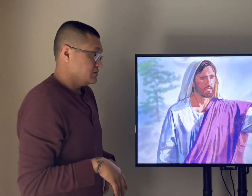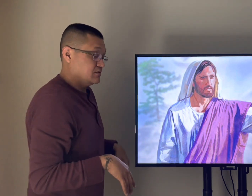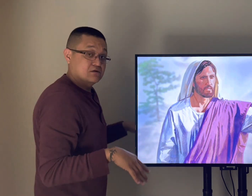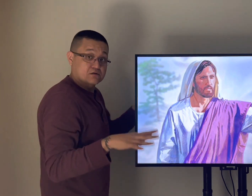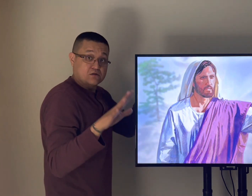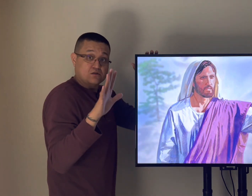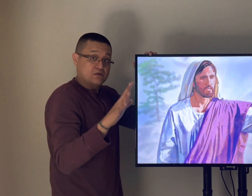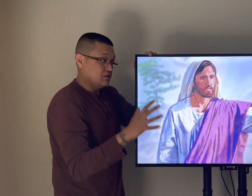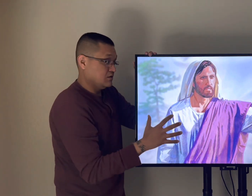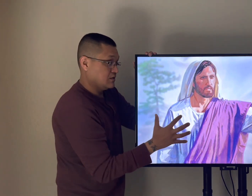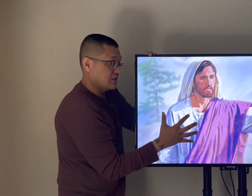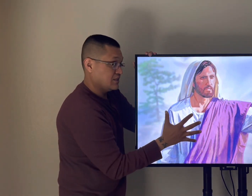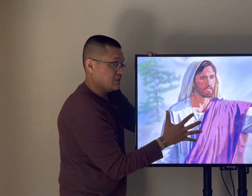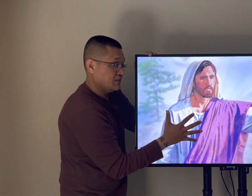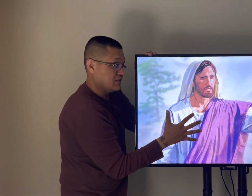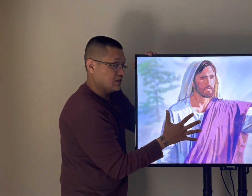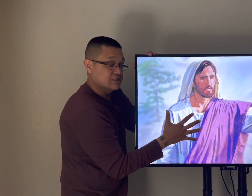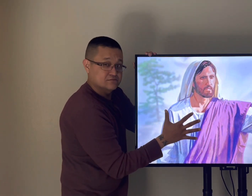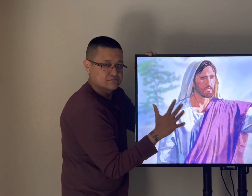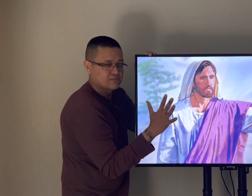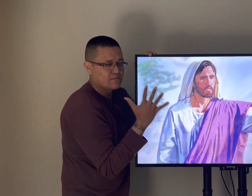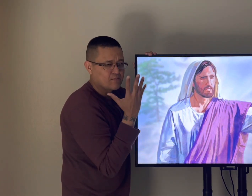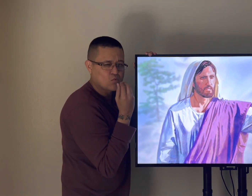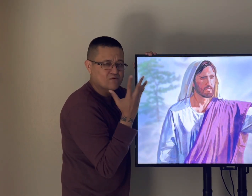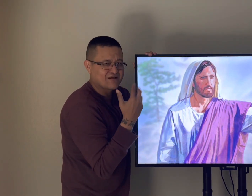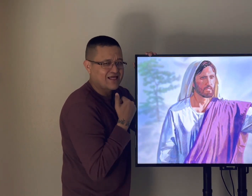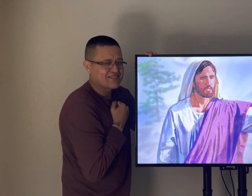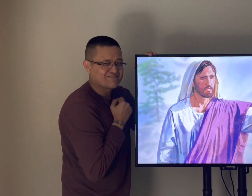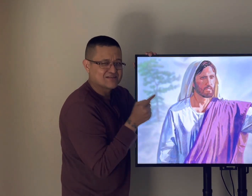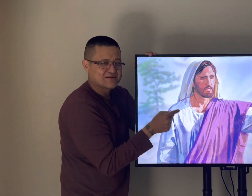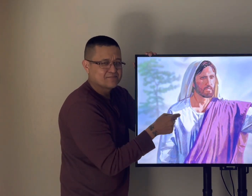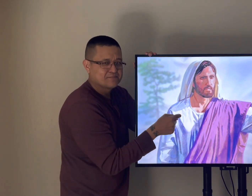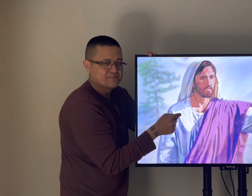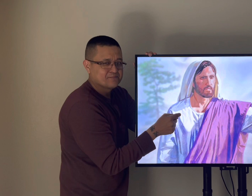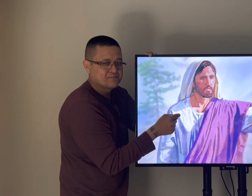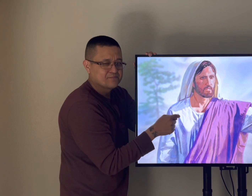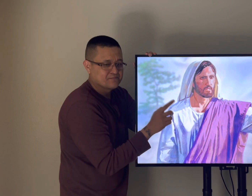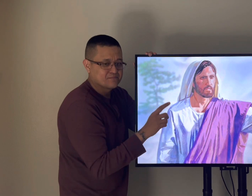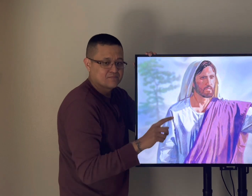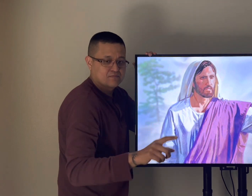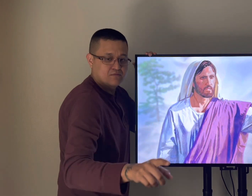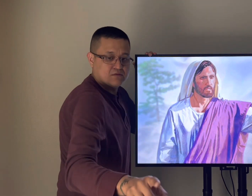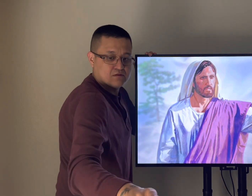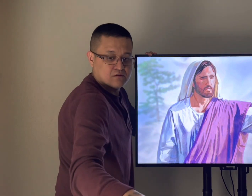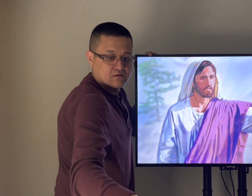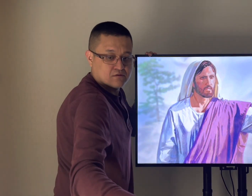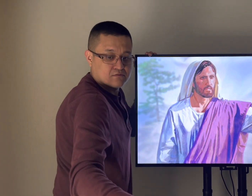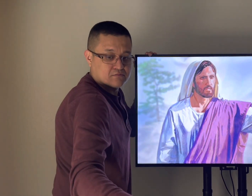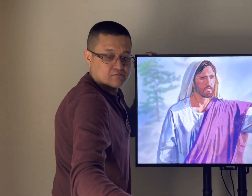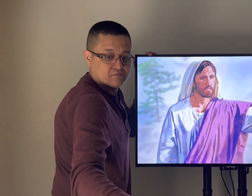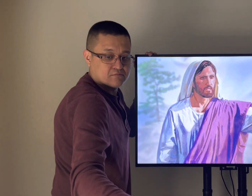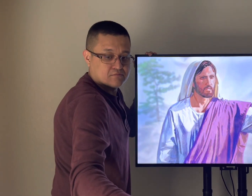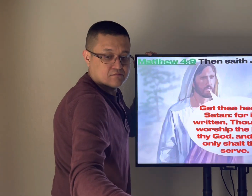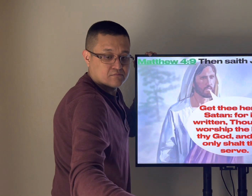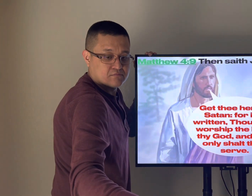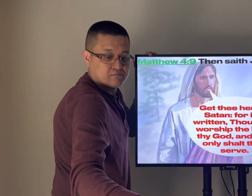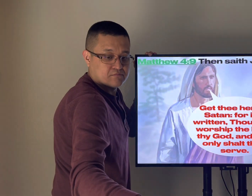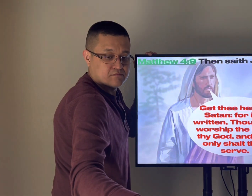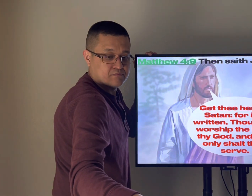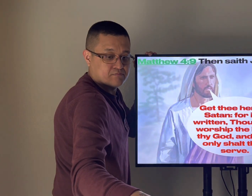again also just to prove that jesus was manifested in flesh god clearly states thou shall not bow to any